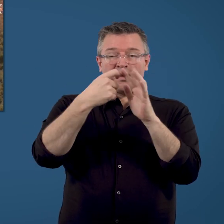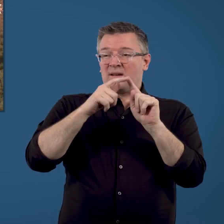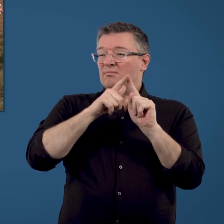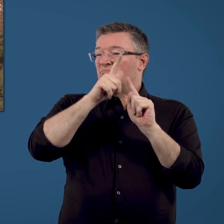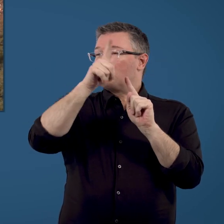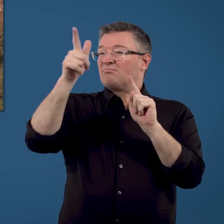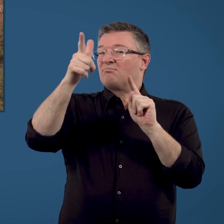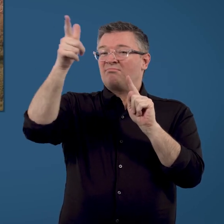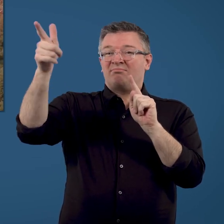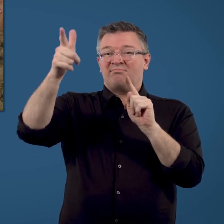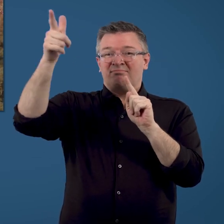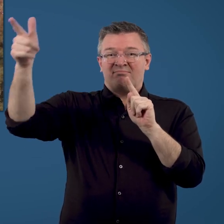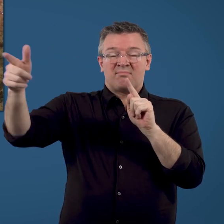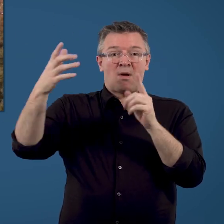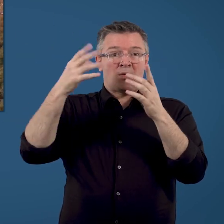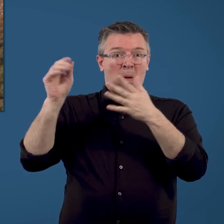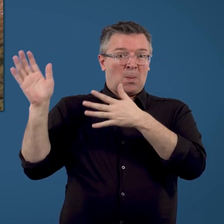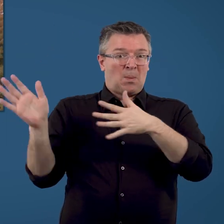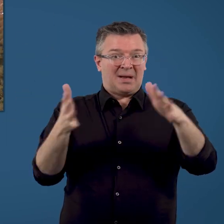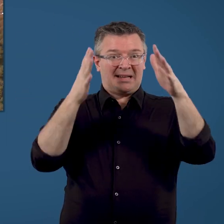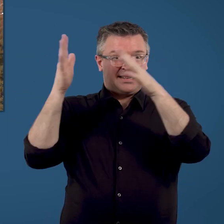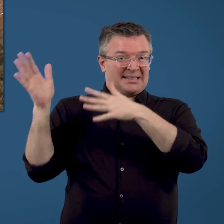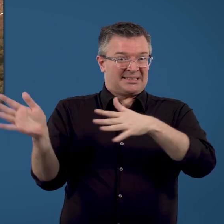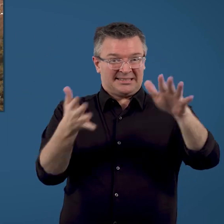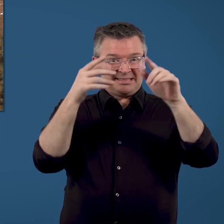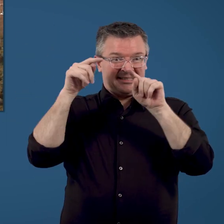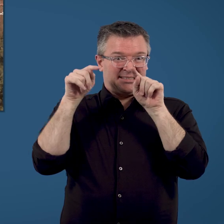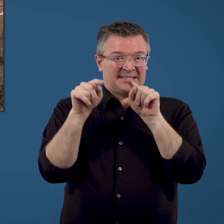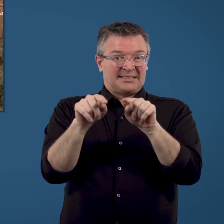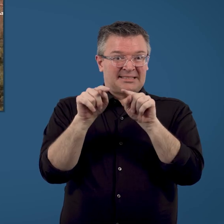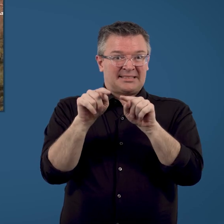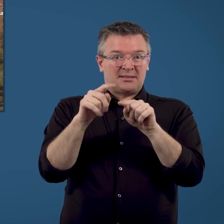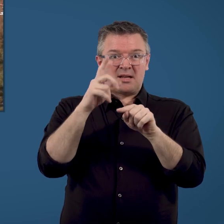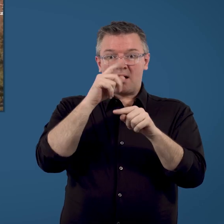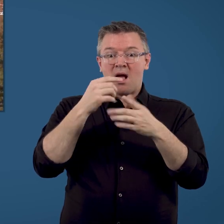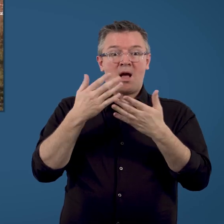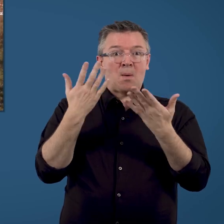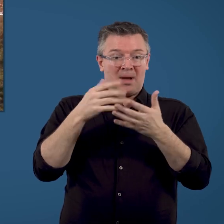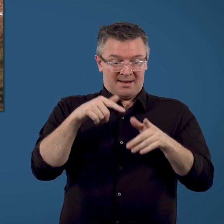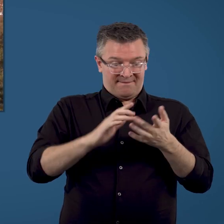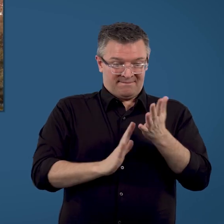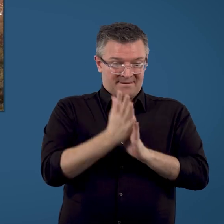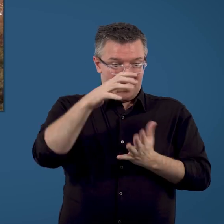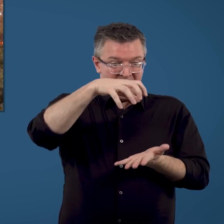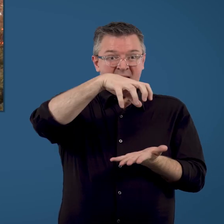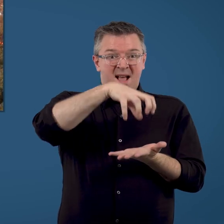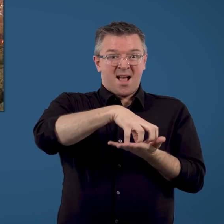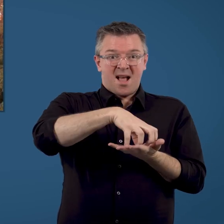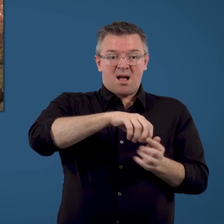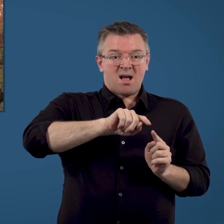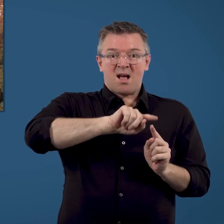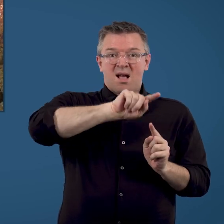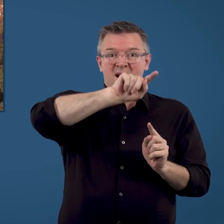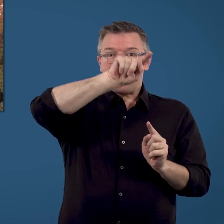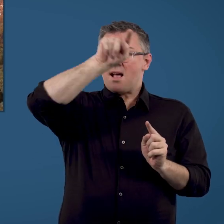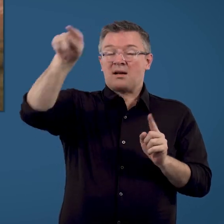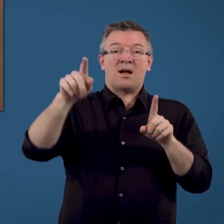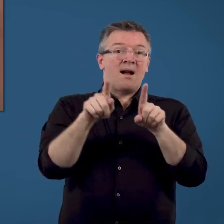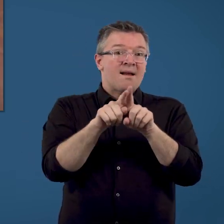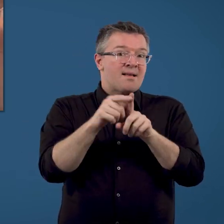into the air where strong winds can carry them many kilometres beyond the fire front. On Black